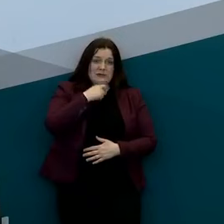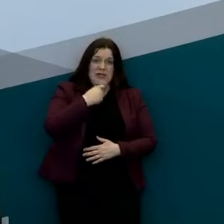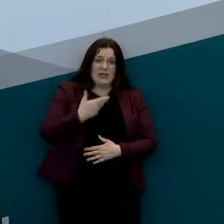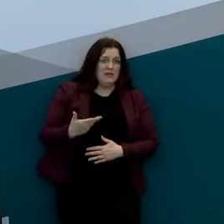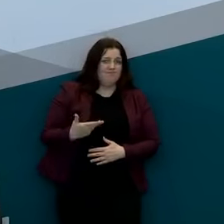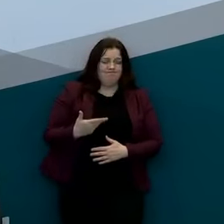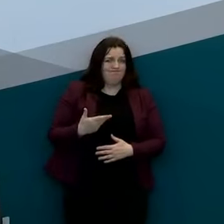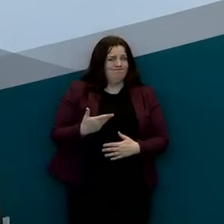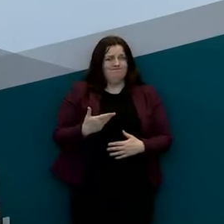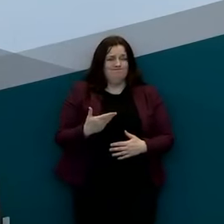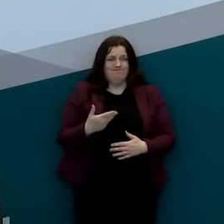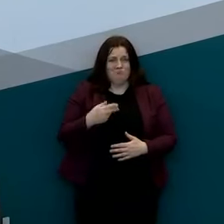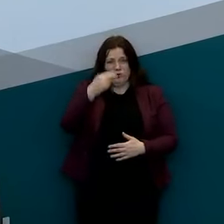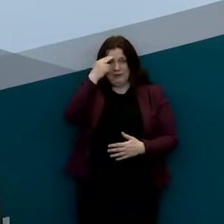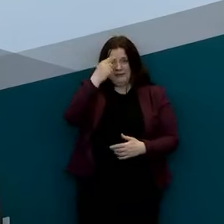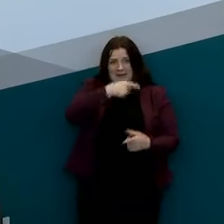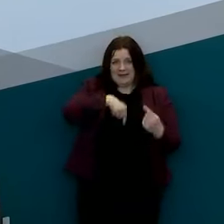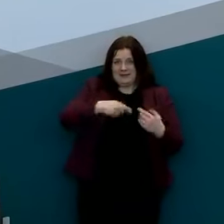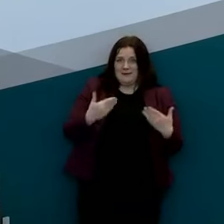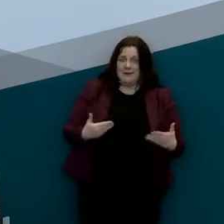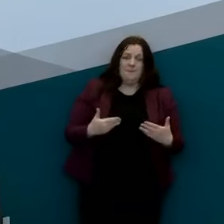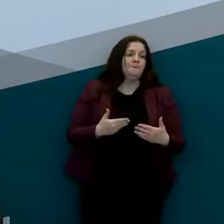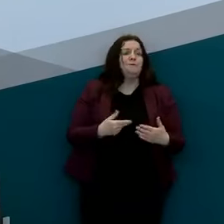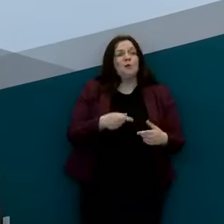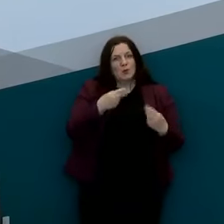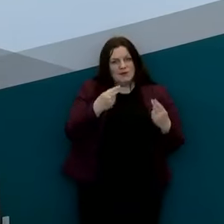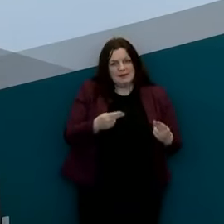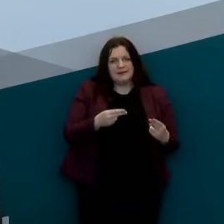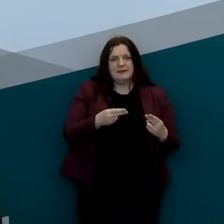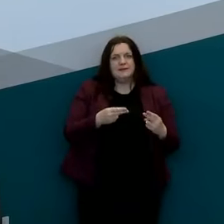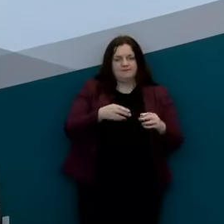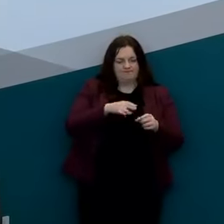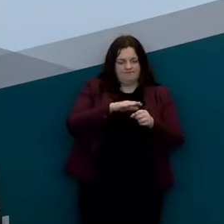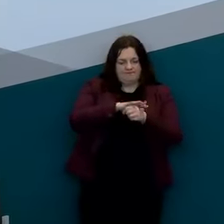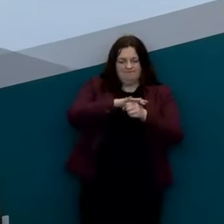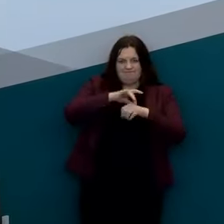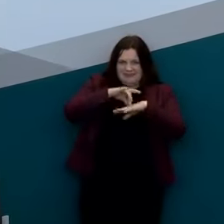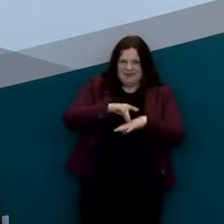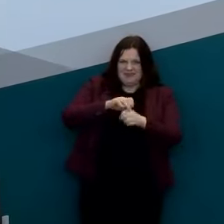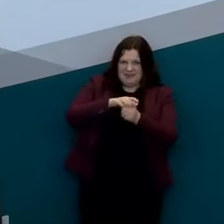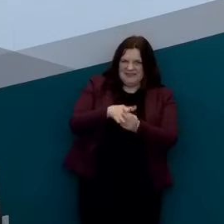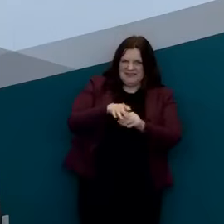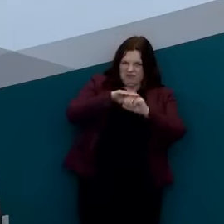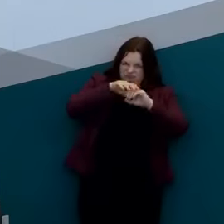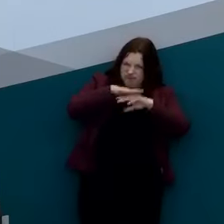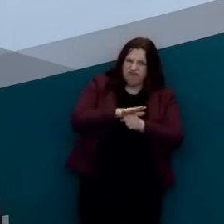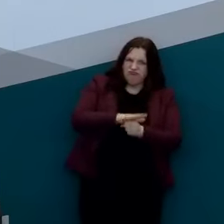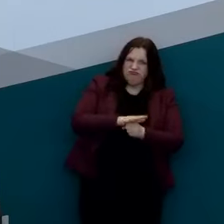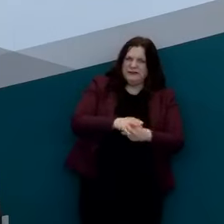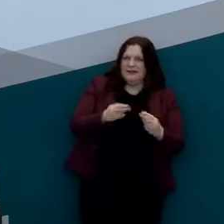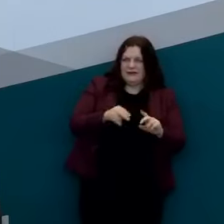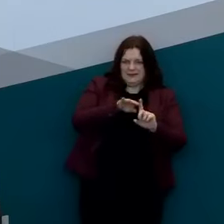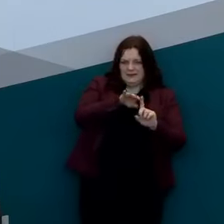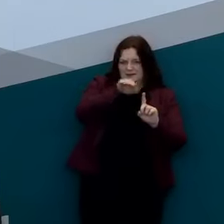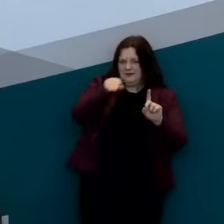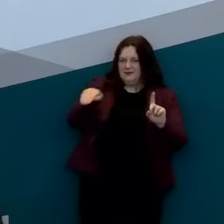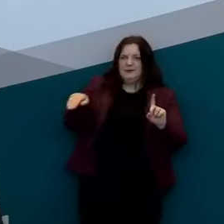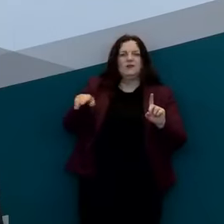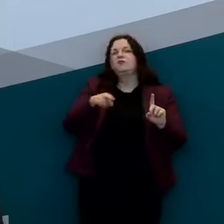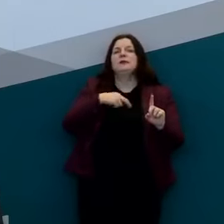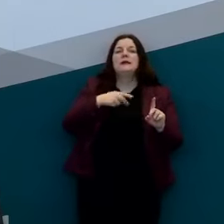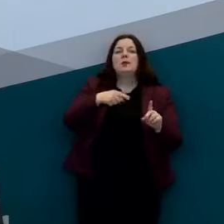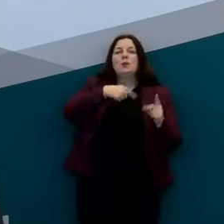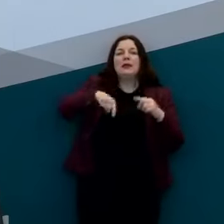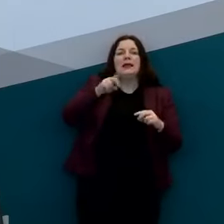what we understand now is we we do need this huge suppression of the disease and we can look at how the